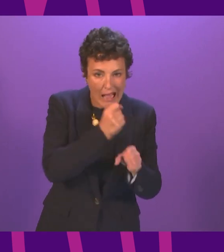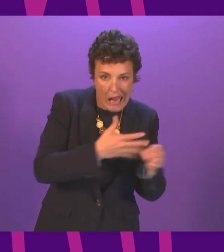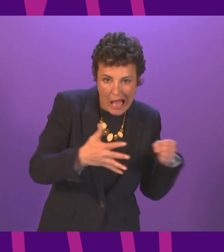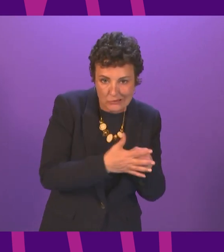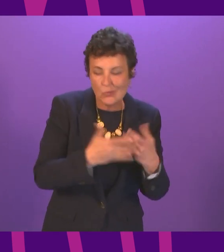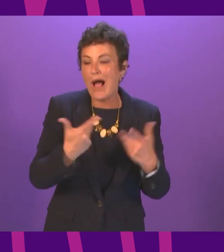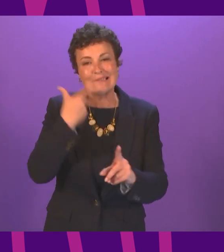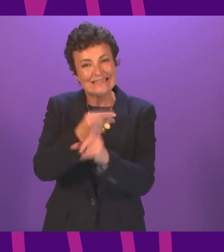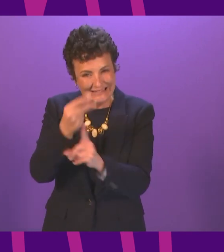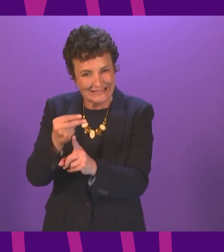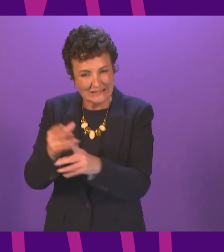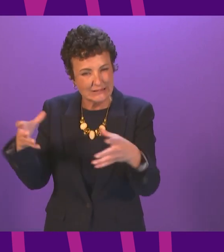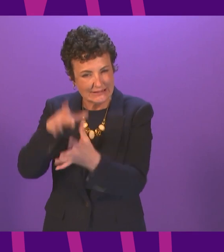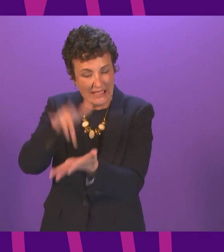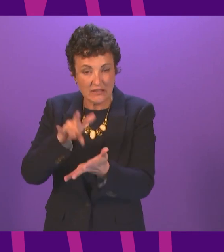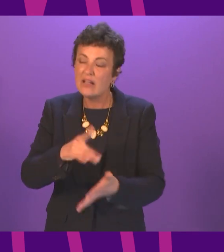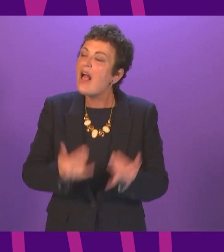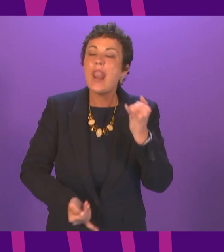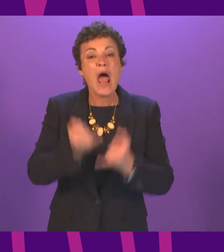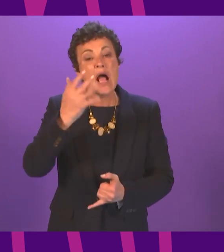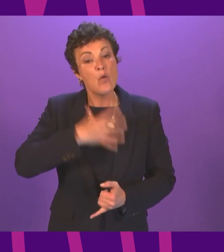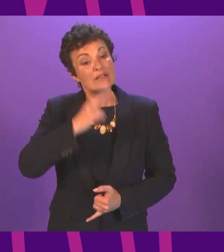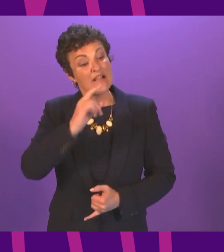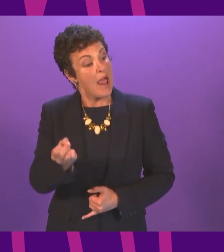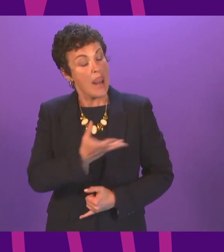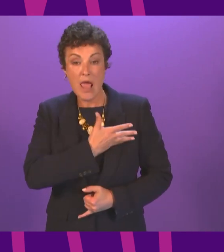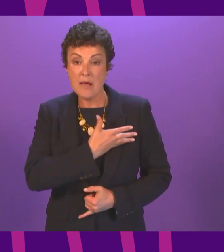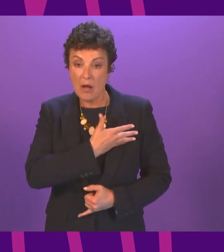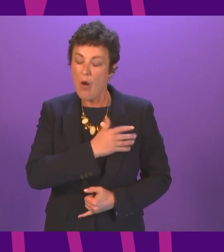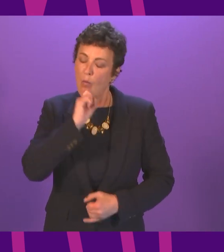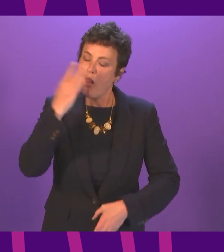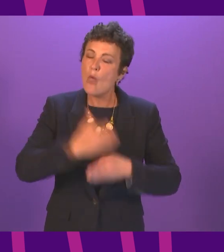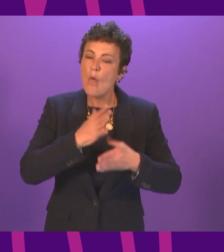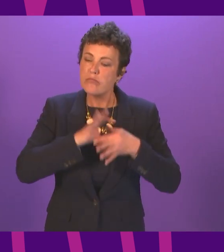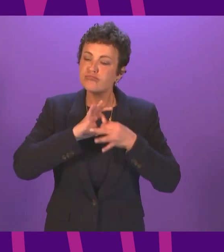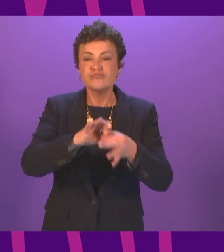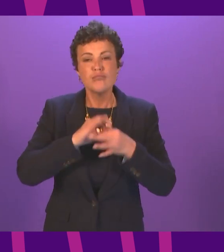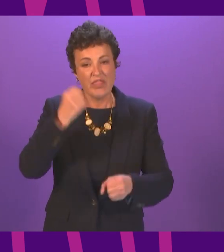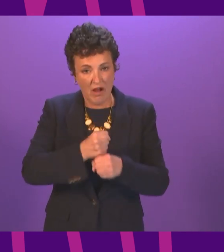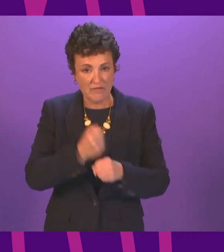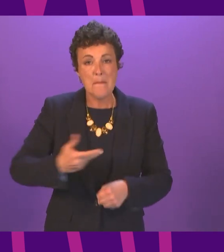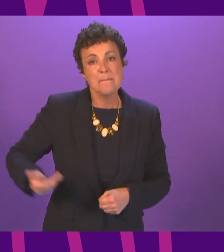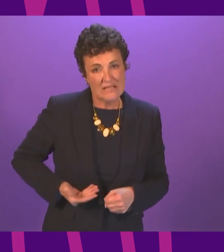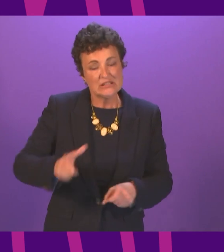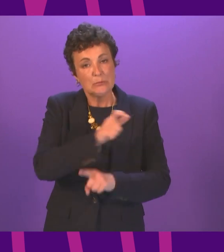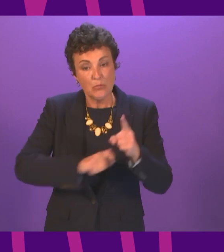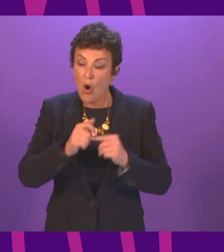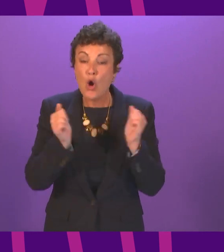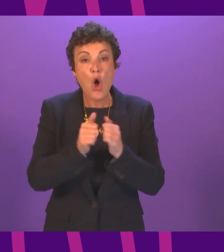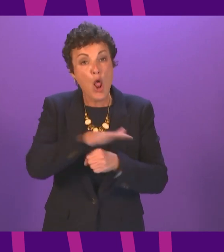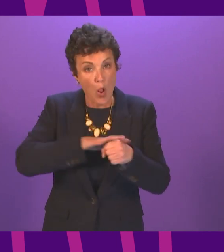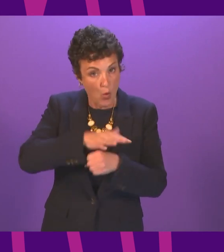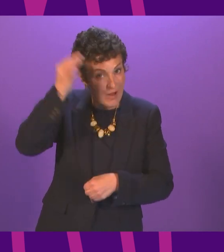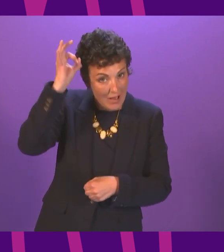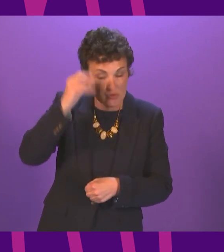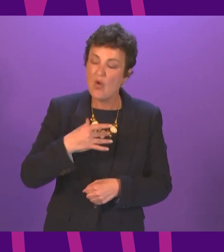finally presiding officer let me say that we on these benches will work with the government the business community our colleagues in local government the